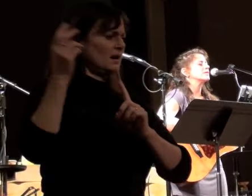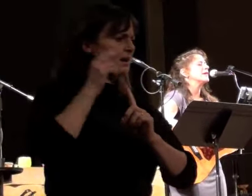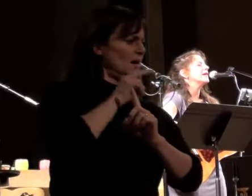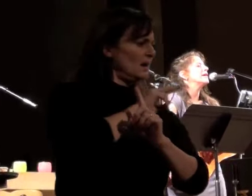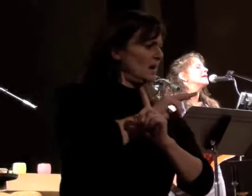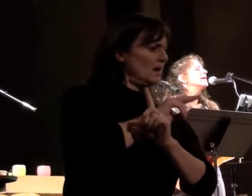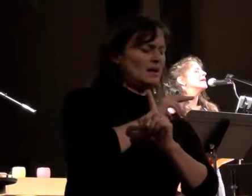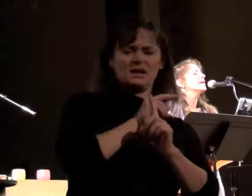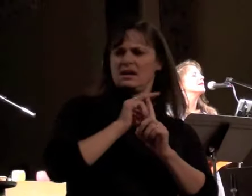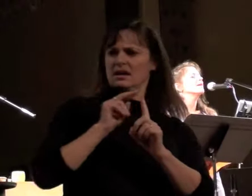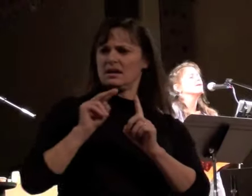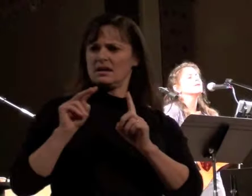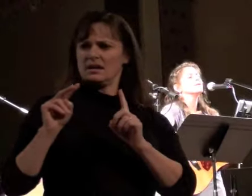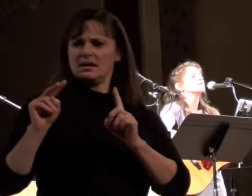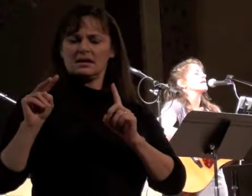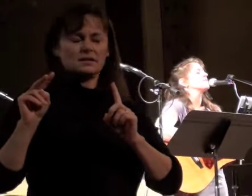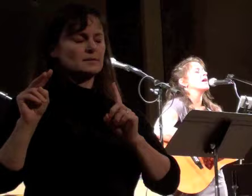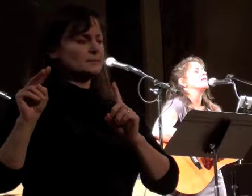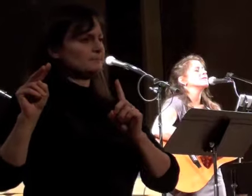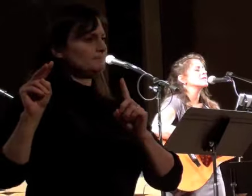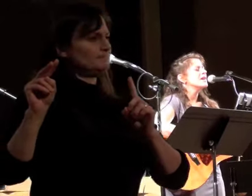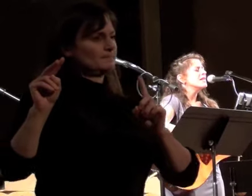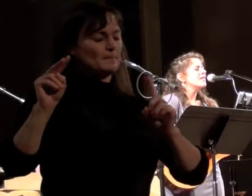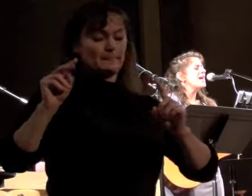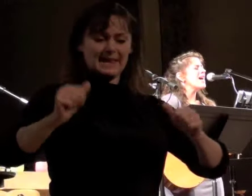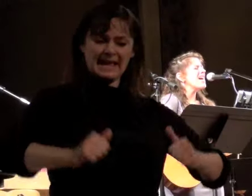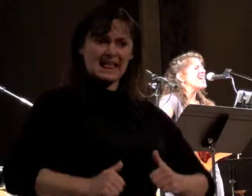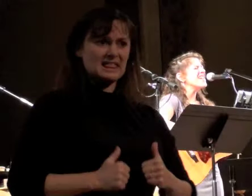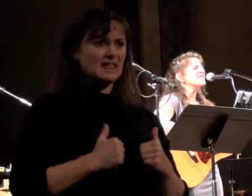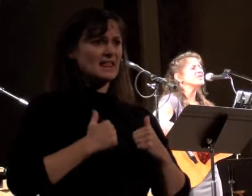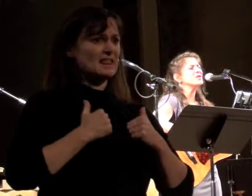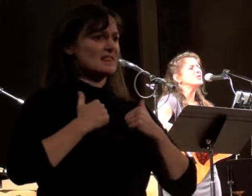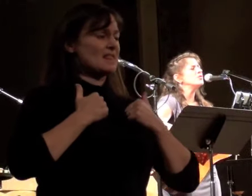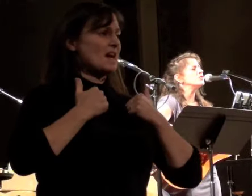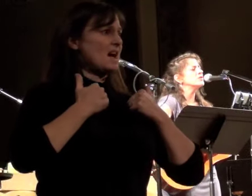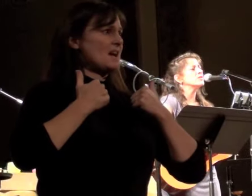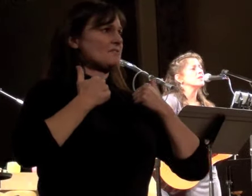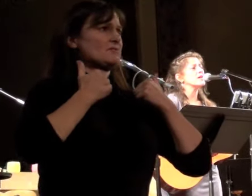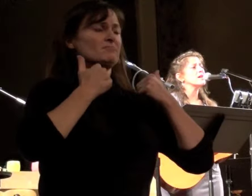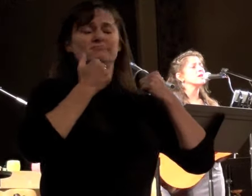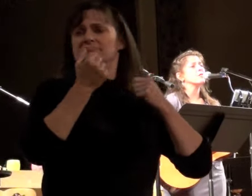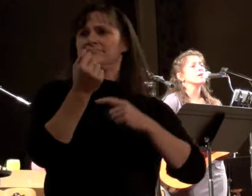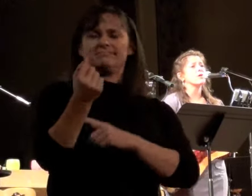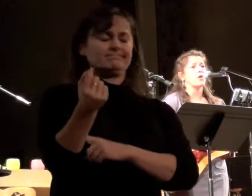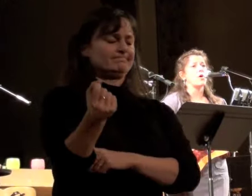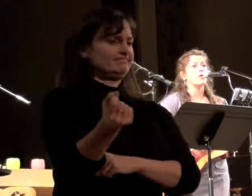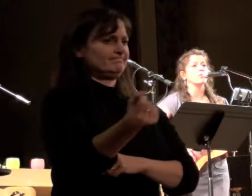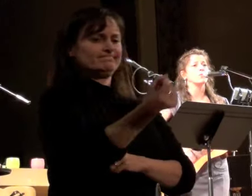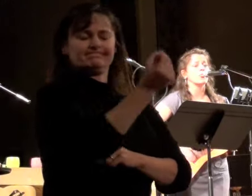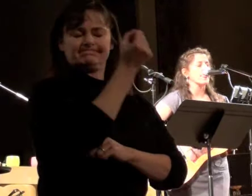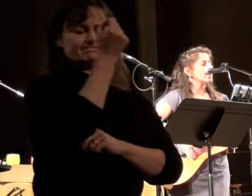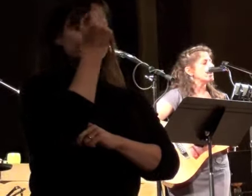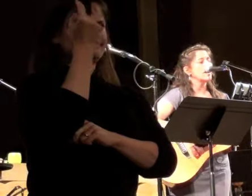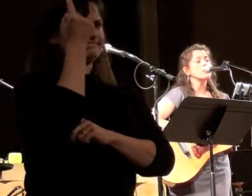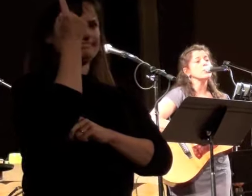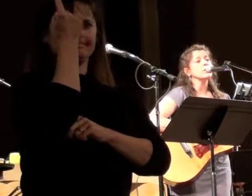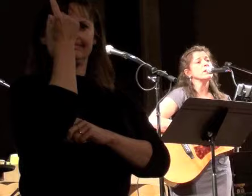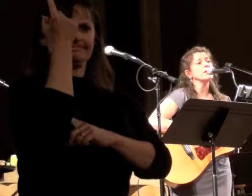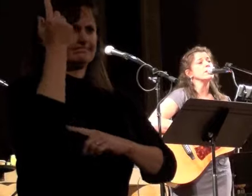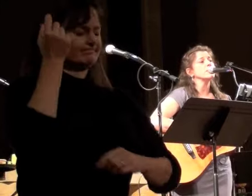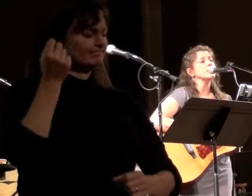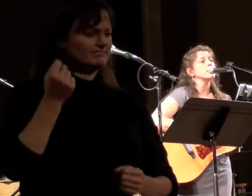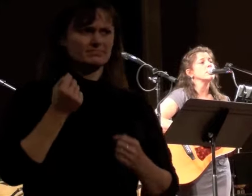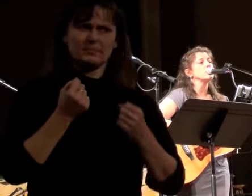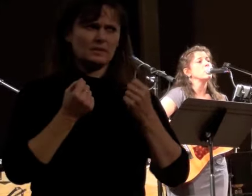and still some of us. Life's illusions I recall. I